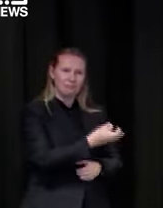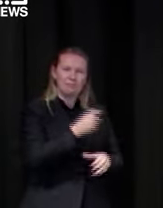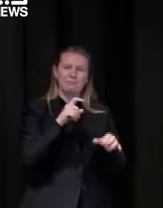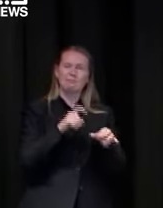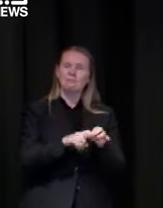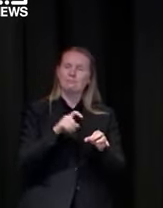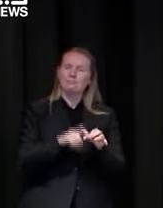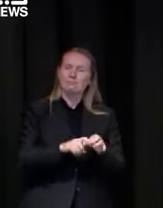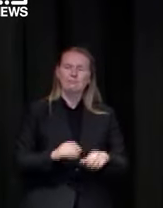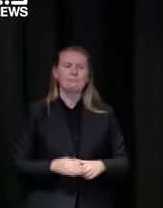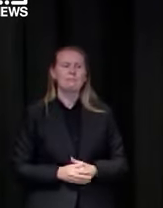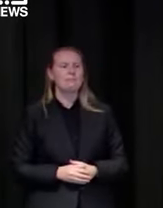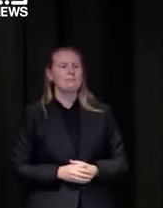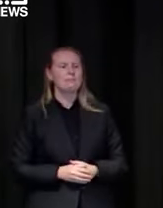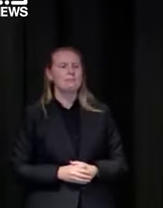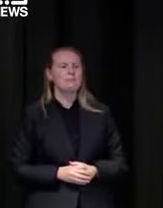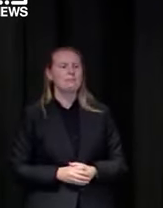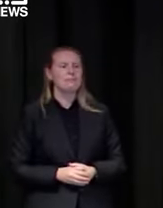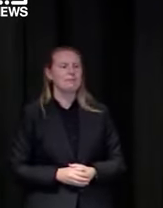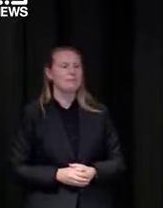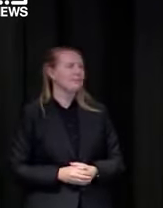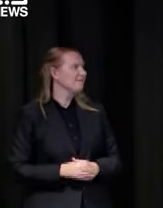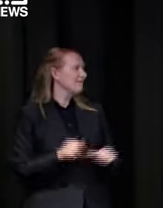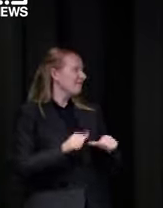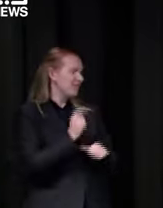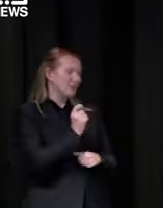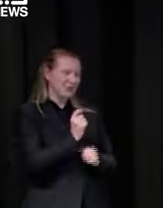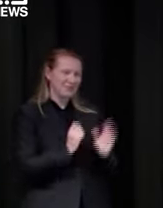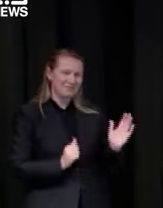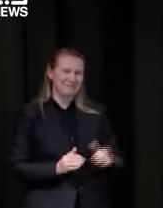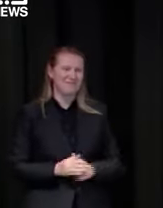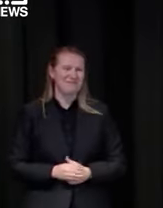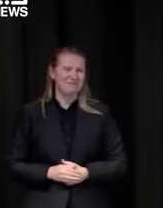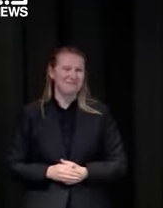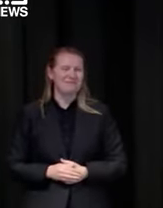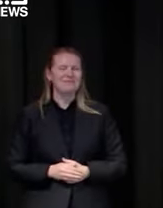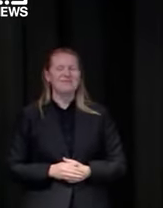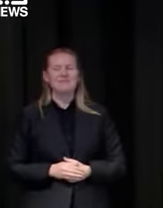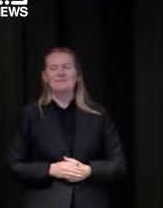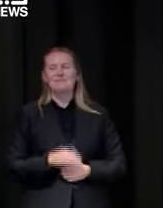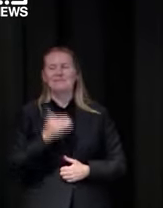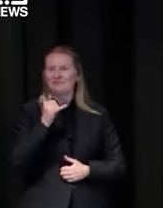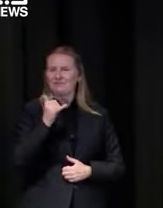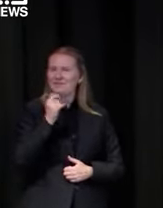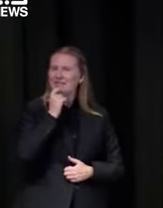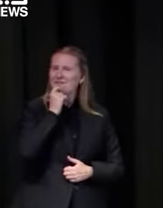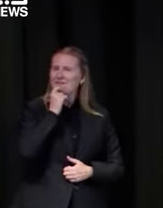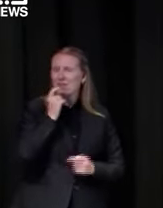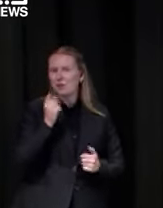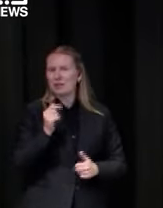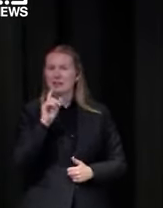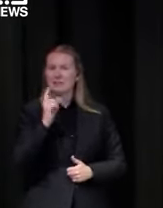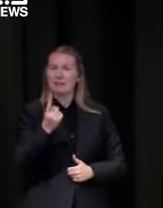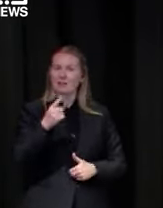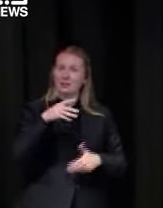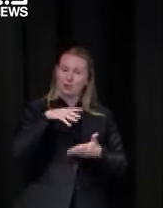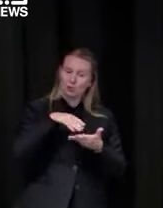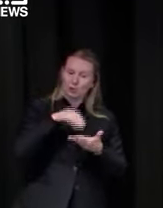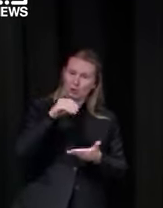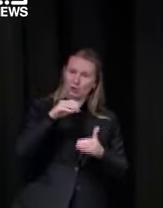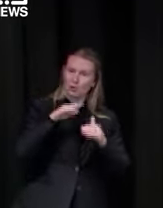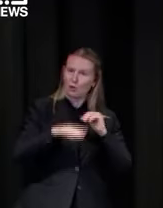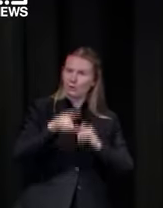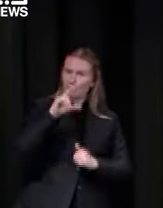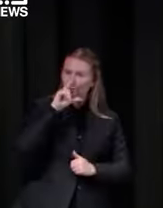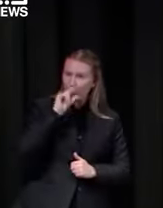um will students it's all right it's coming it's all right your own own set to go premature but will students over the age of 12 need to have had